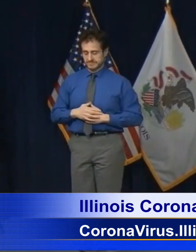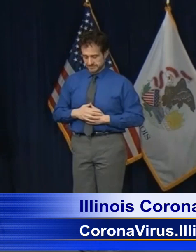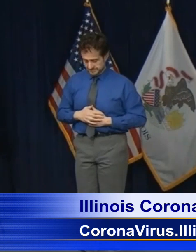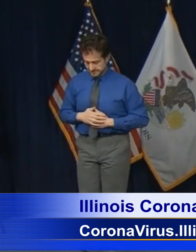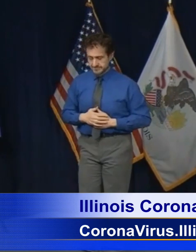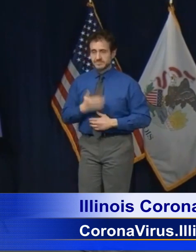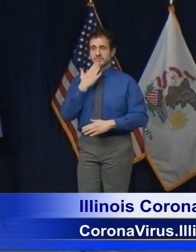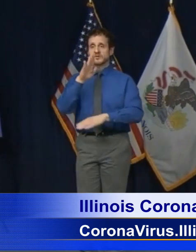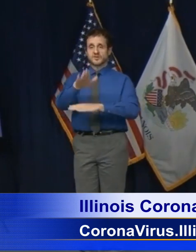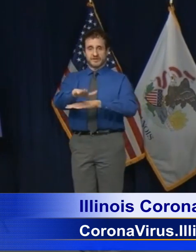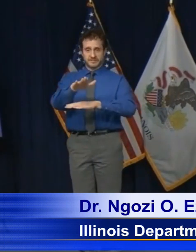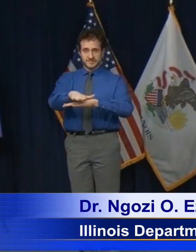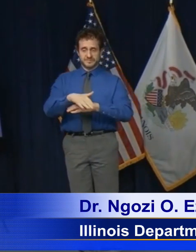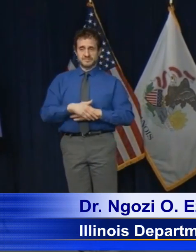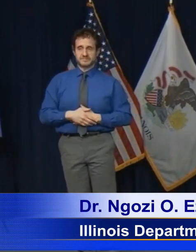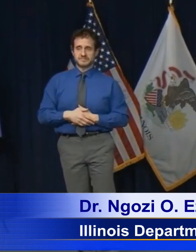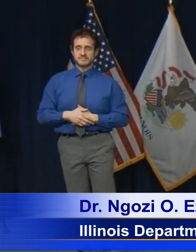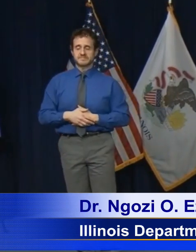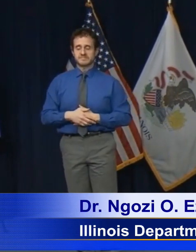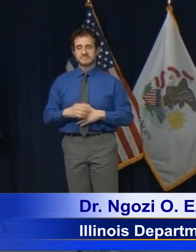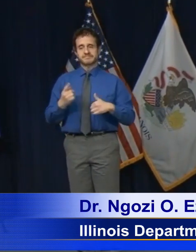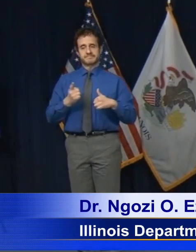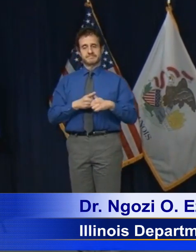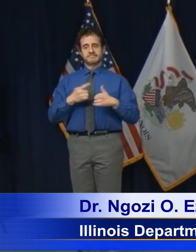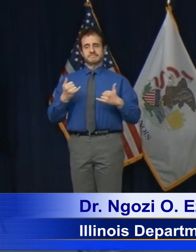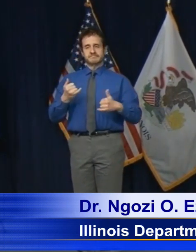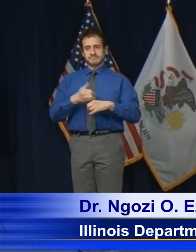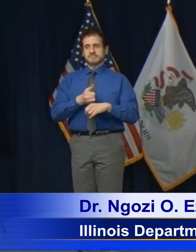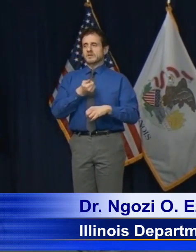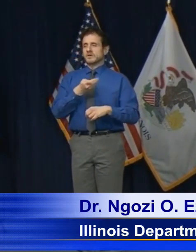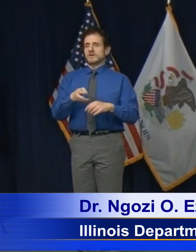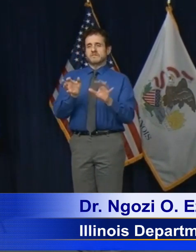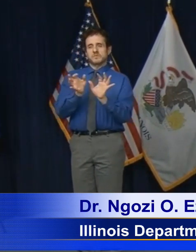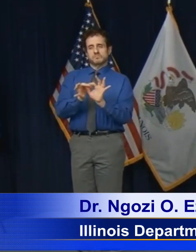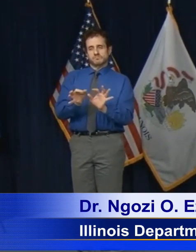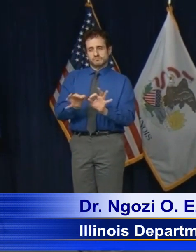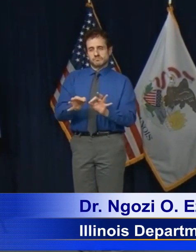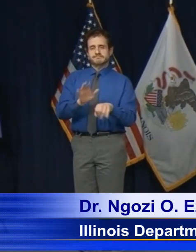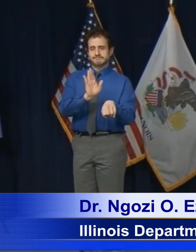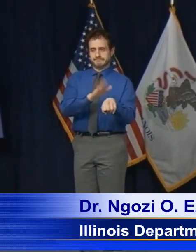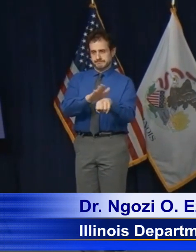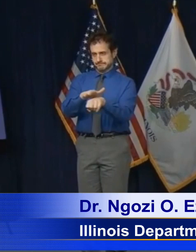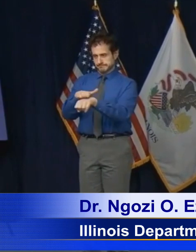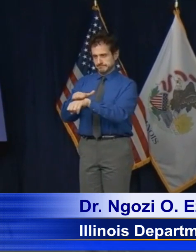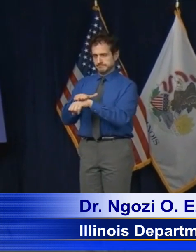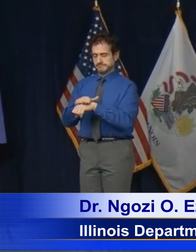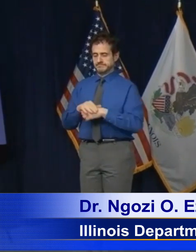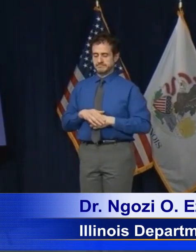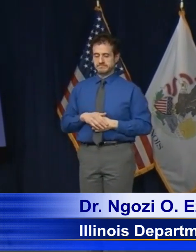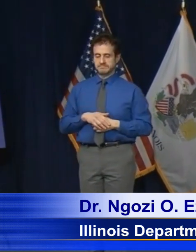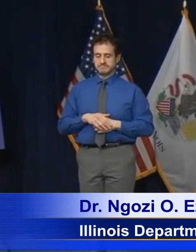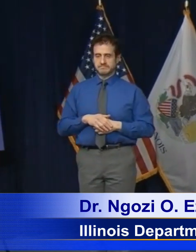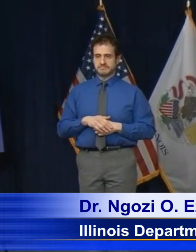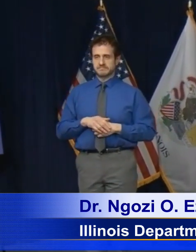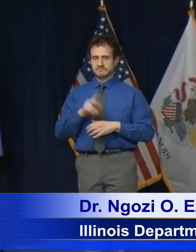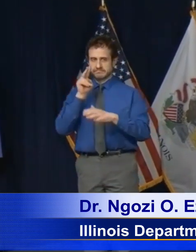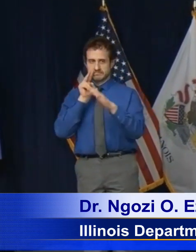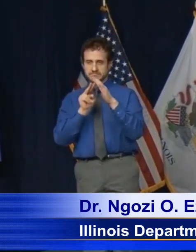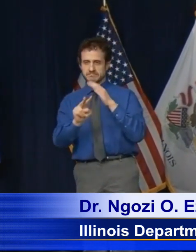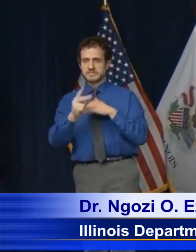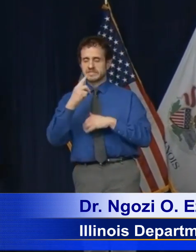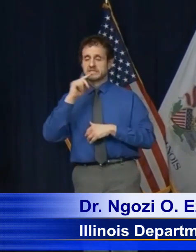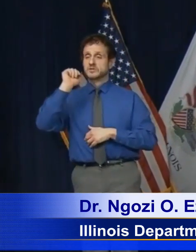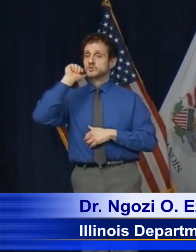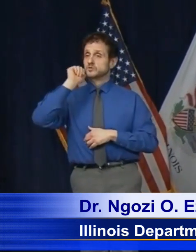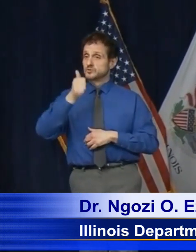Good afternoon. I'd like to begin today with a few words of caution. The forecast says that tomorrow will be